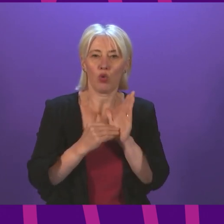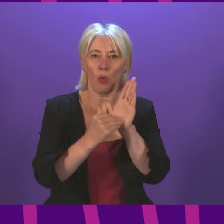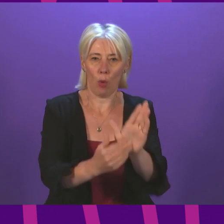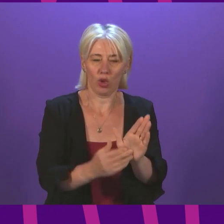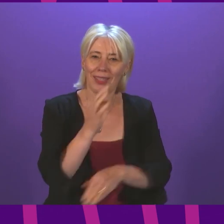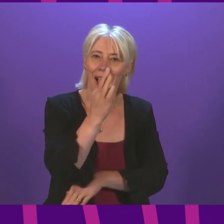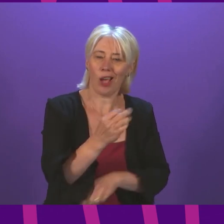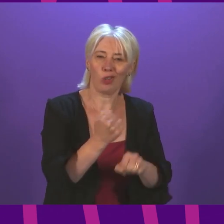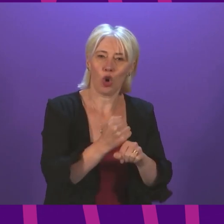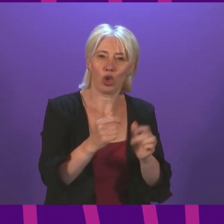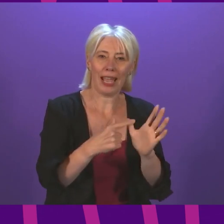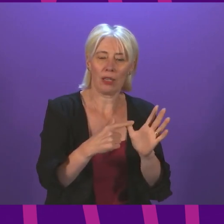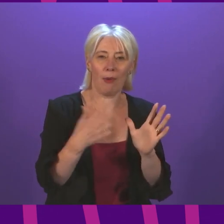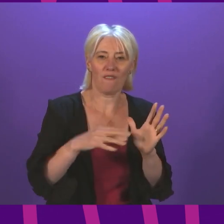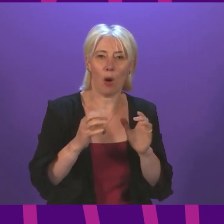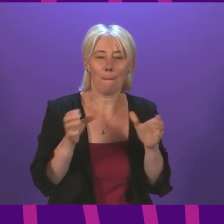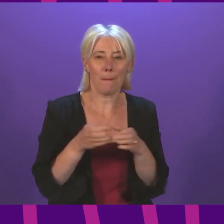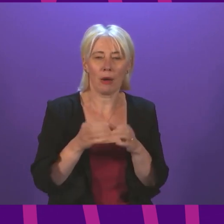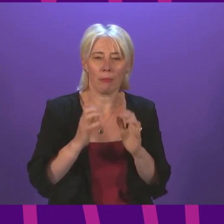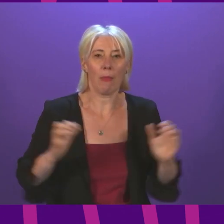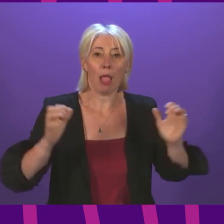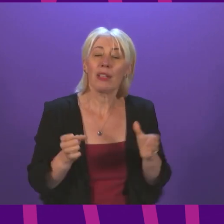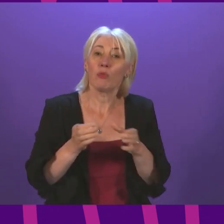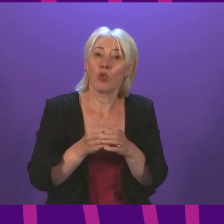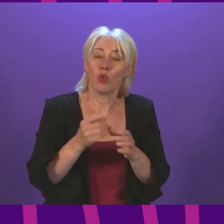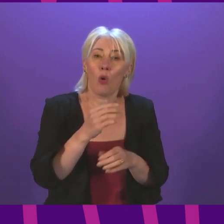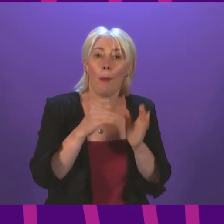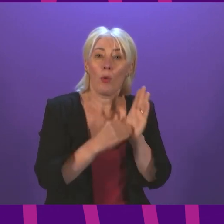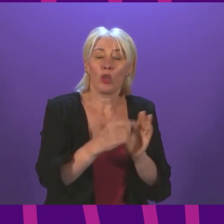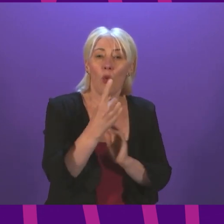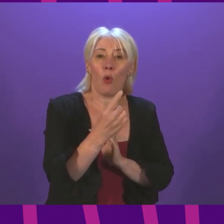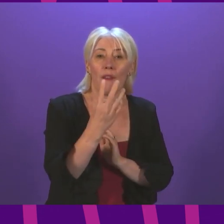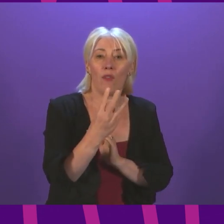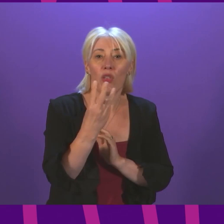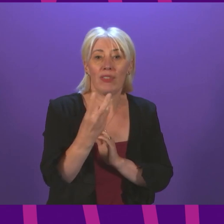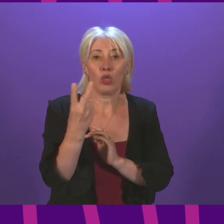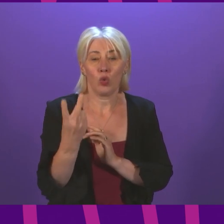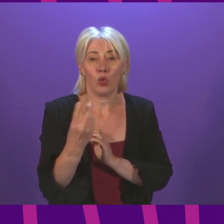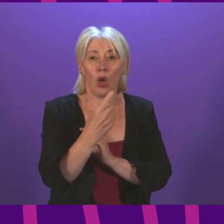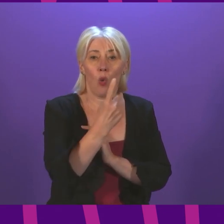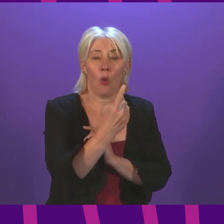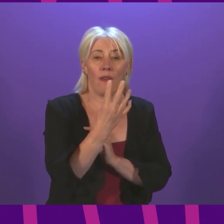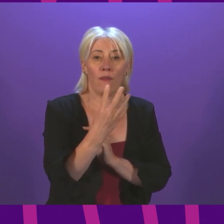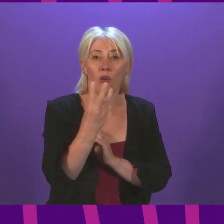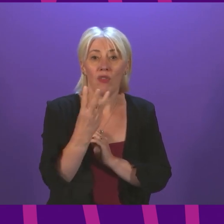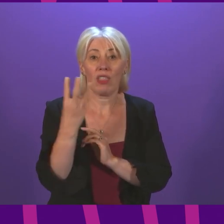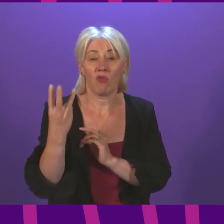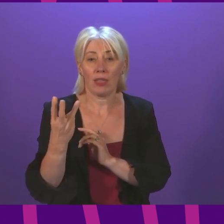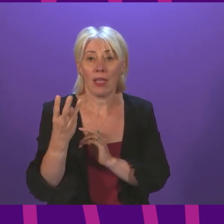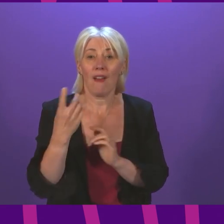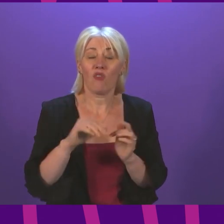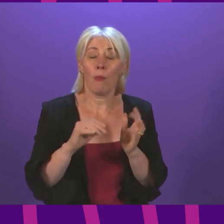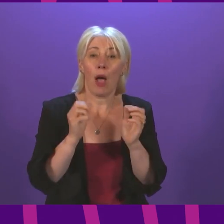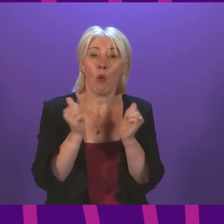ask George Adam on behalf of the Parliamentary Bureau to move motions 1432 and 1433 on approval of